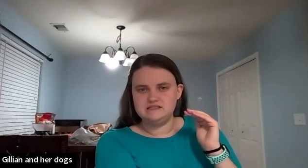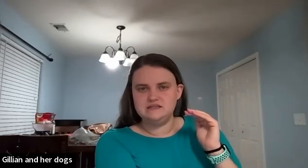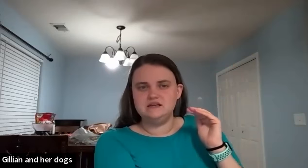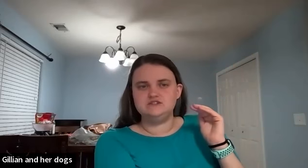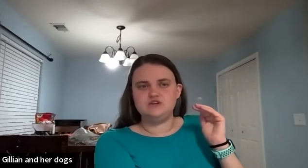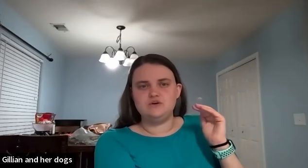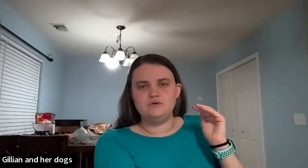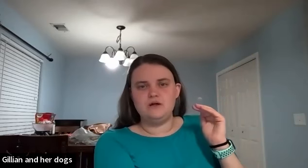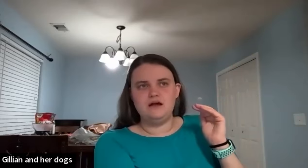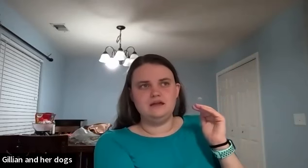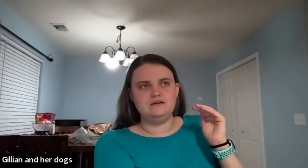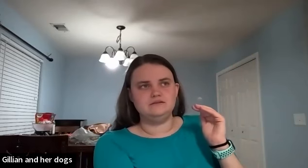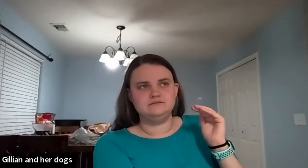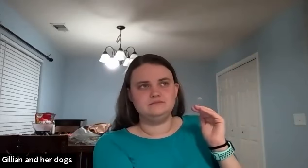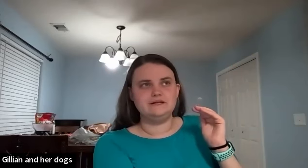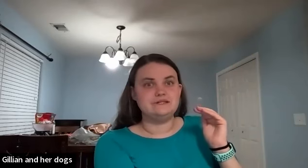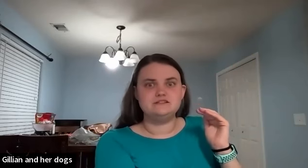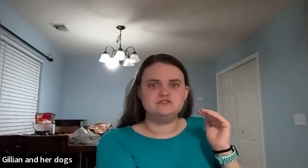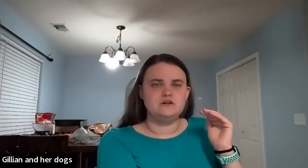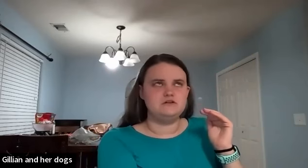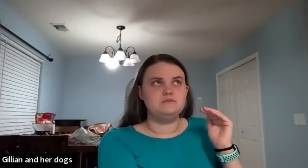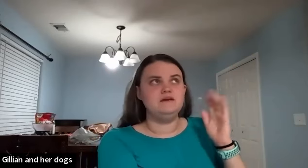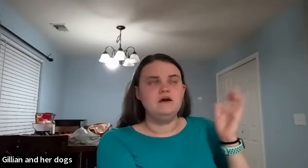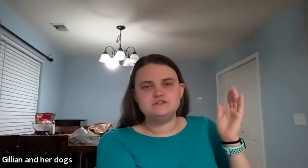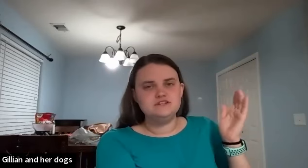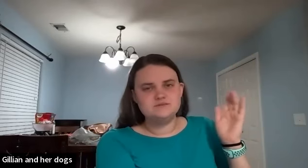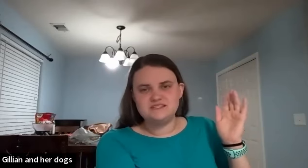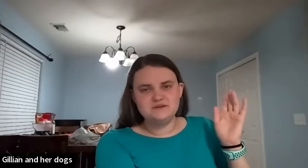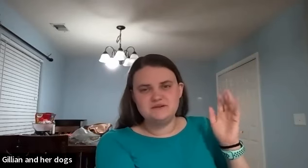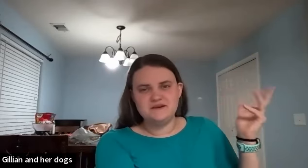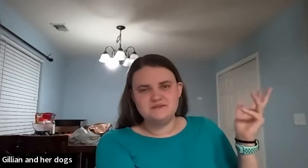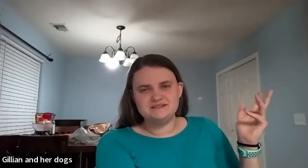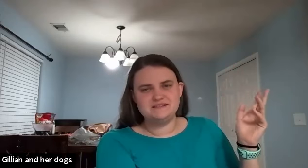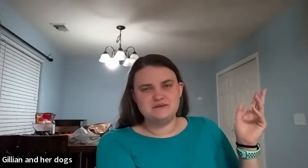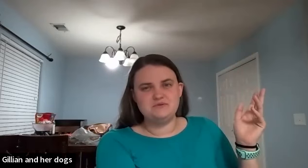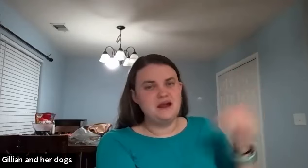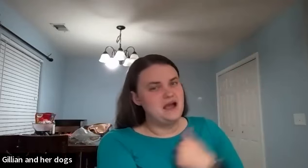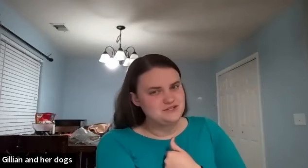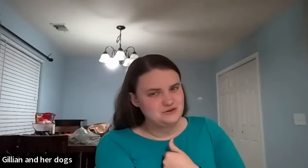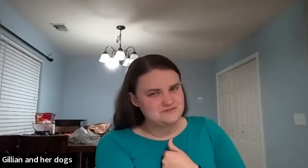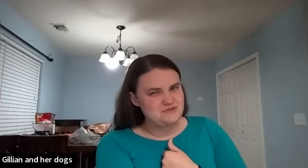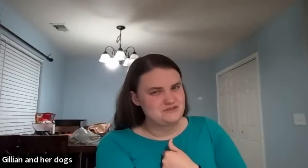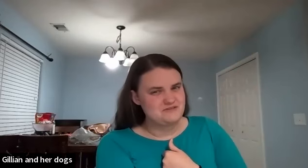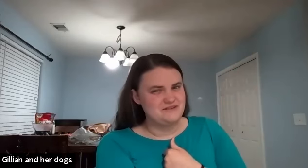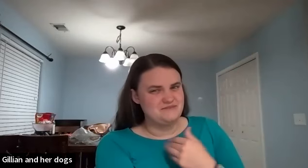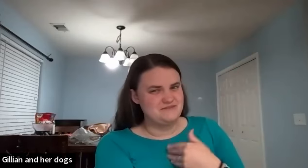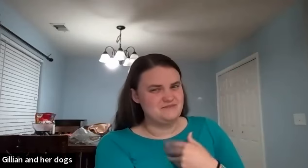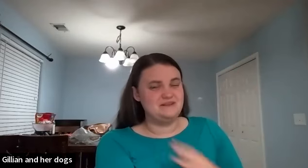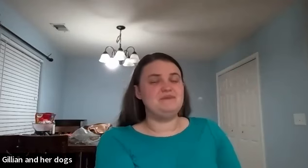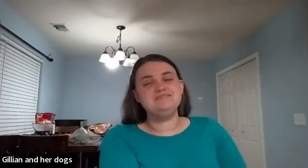so like oh my sister's taller than me i'm going to use my sibling my family as an example but i'm the shortest member of their fan of my family i'll